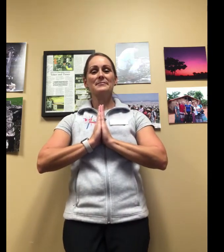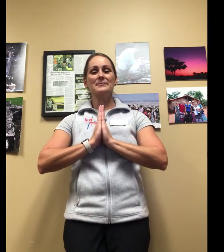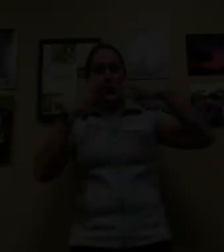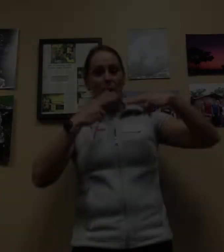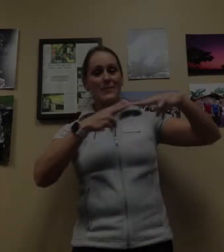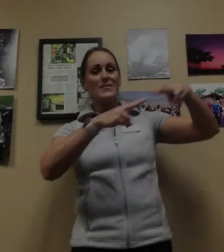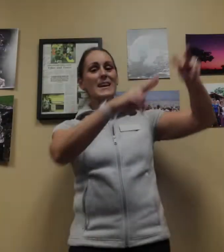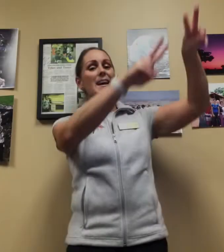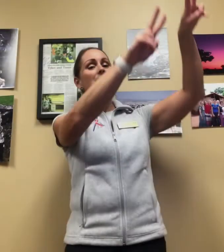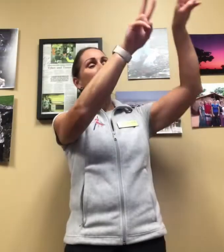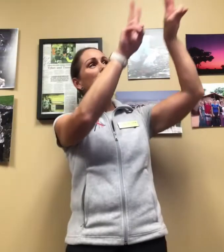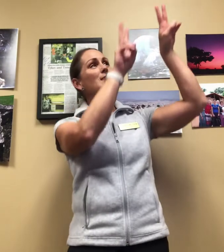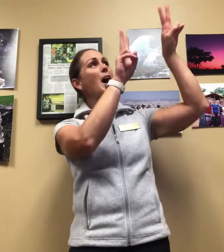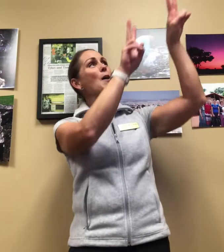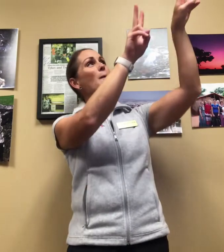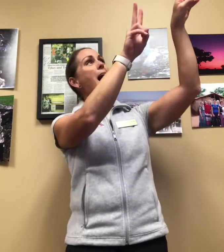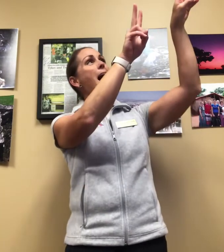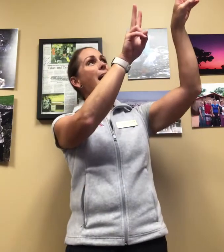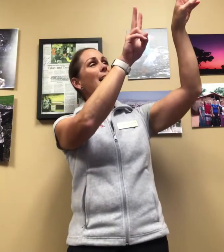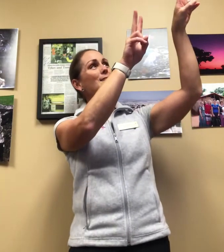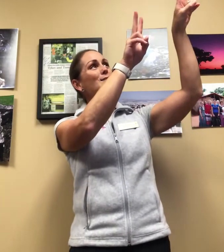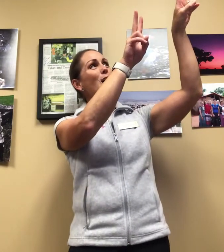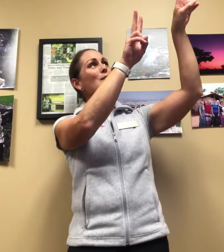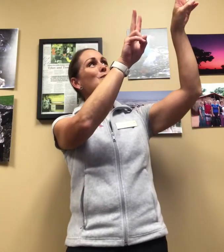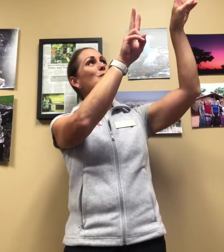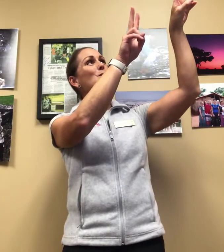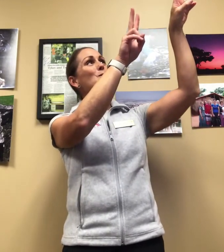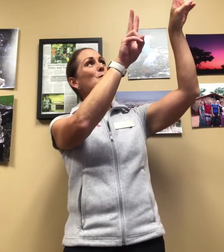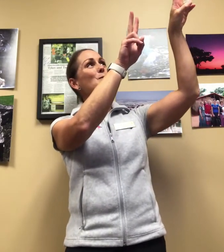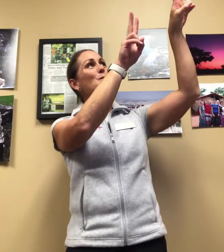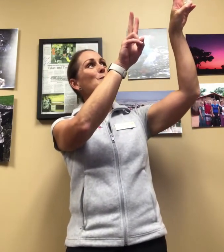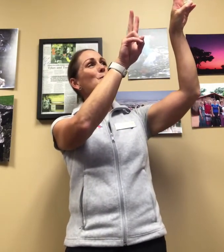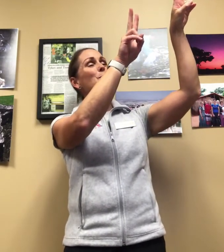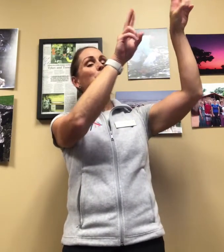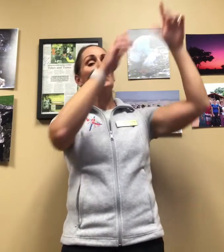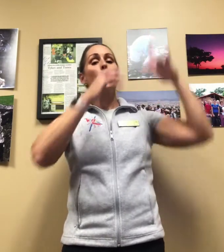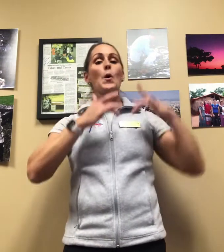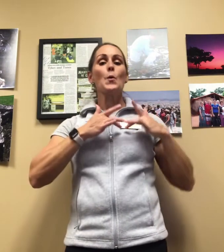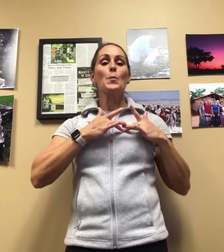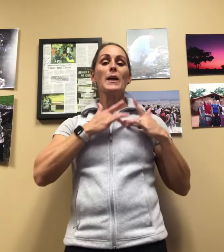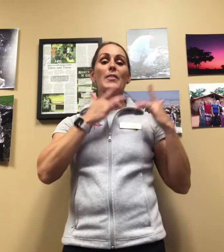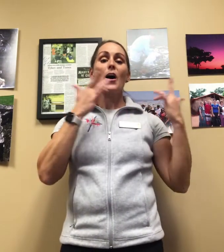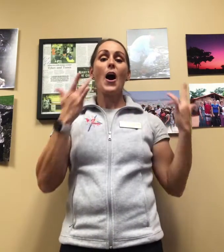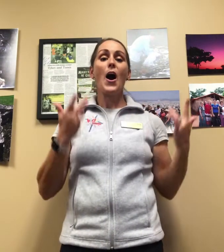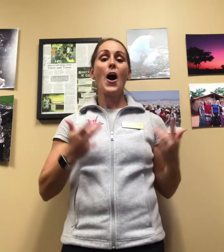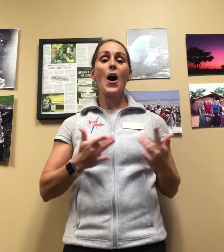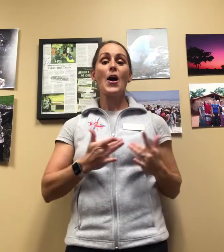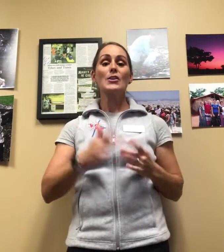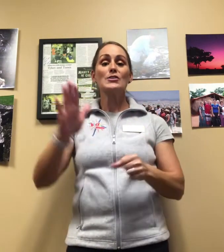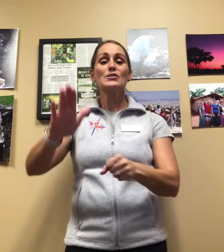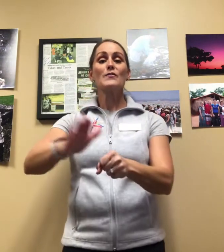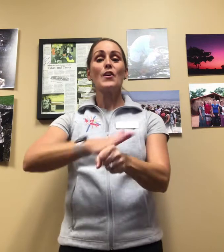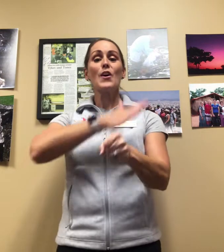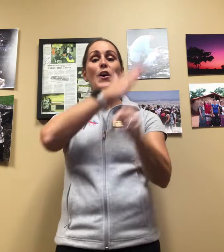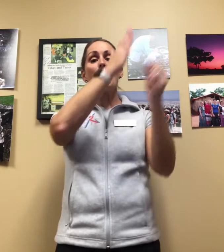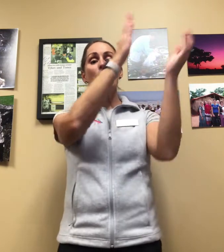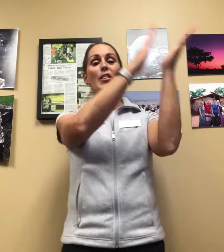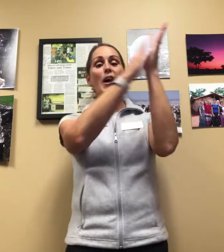Fix our eyes on you, with arms full of